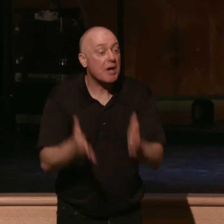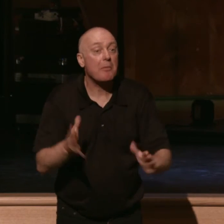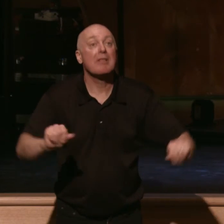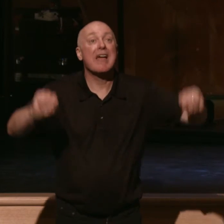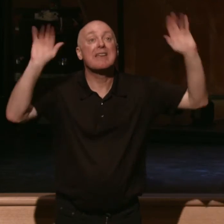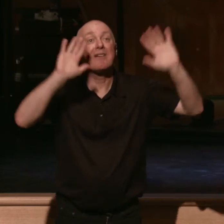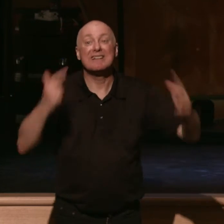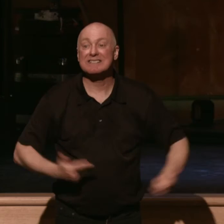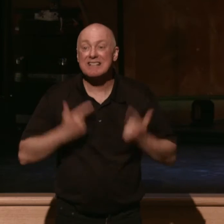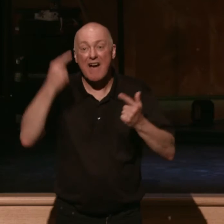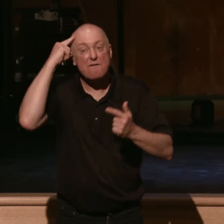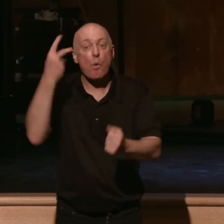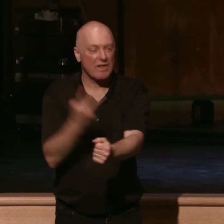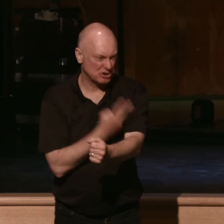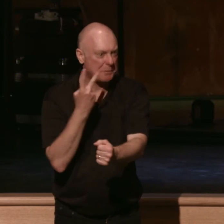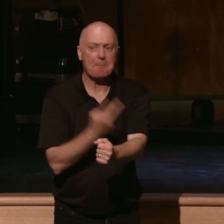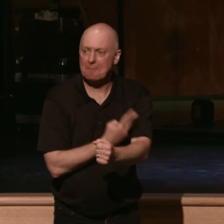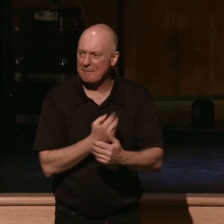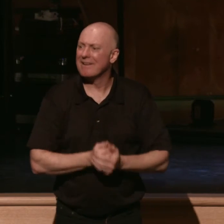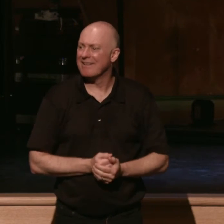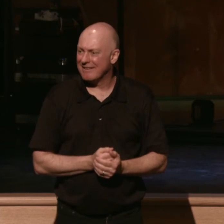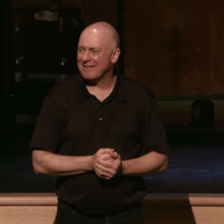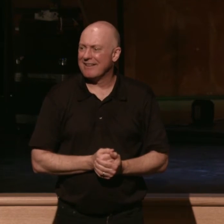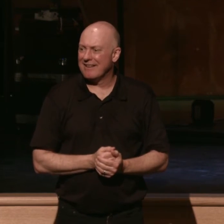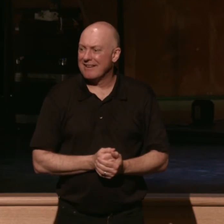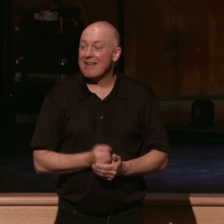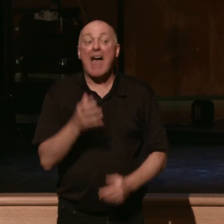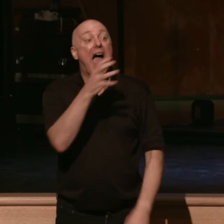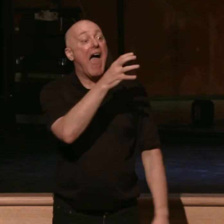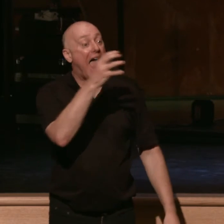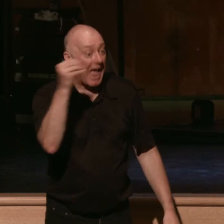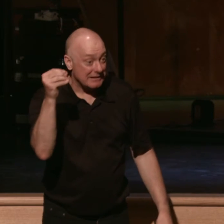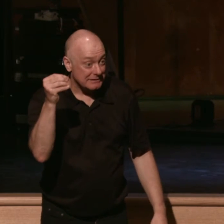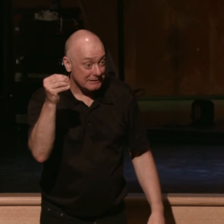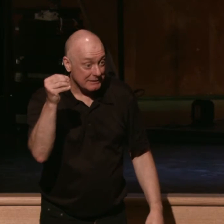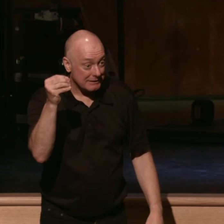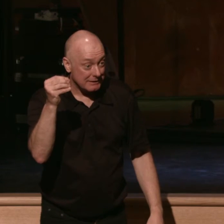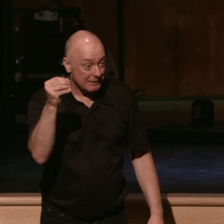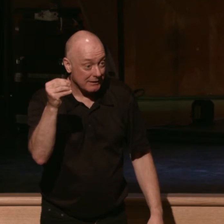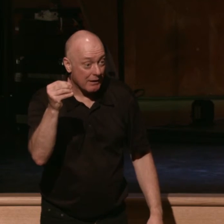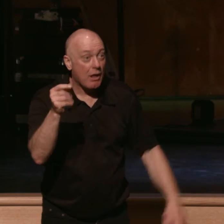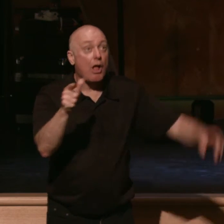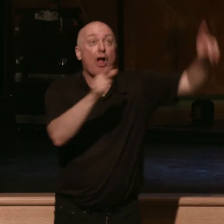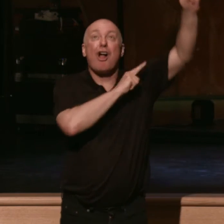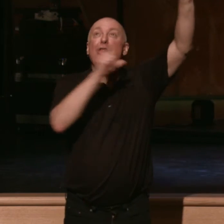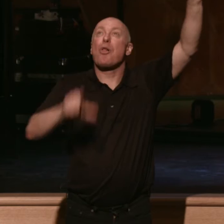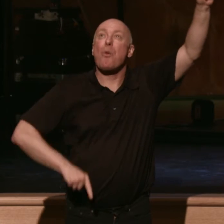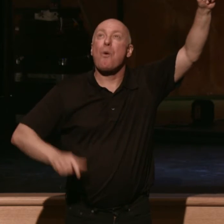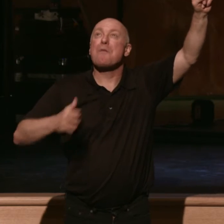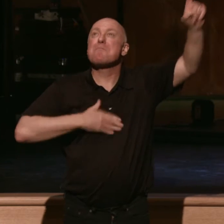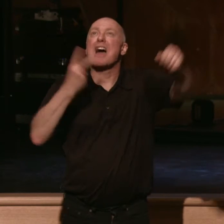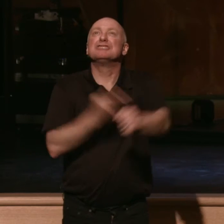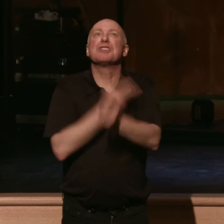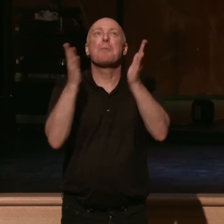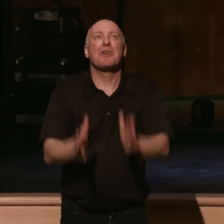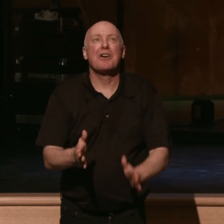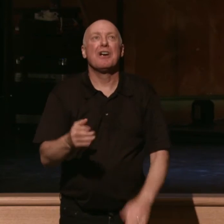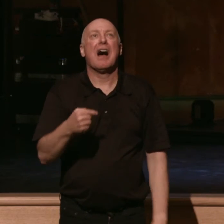life for the sheep. And the Lord is my shepherd I shall not